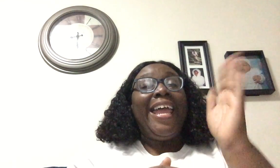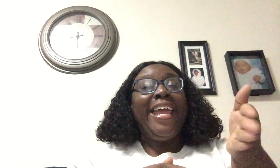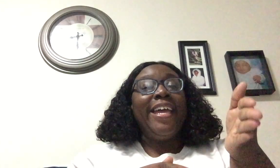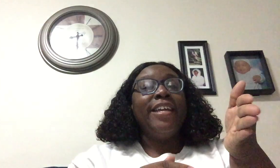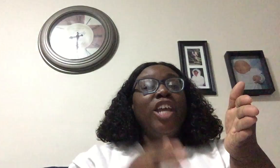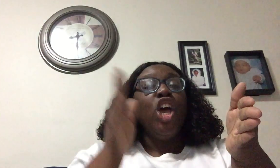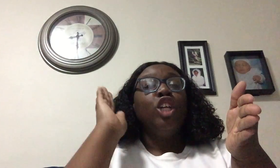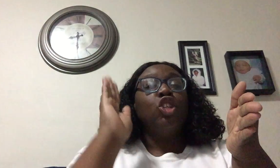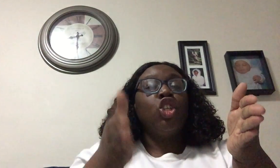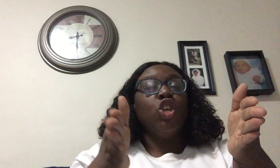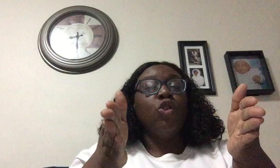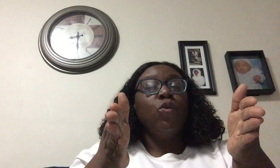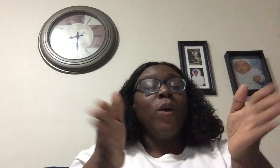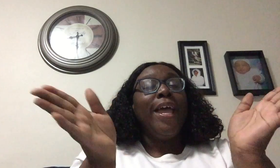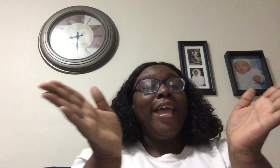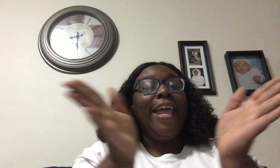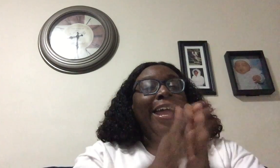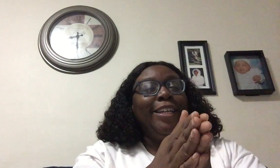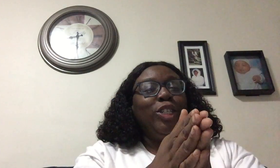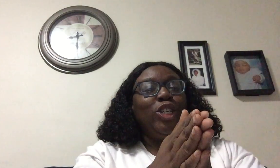N, to, into.